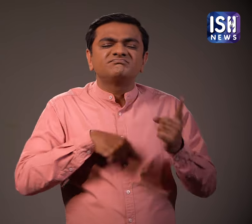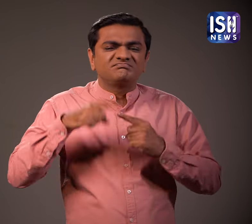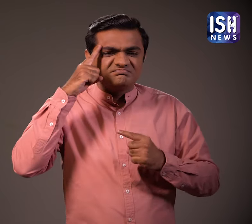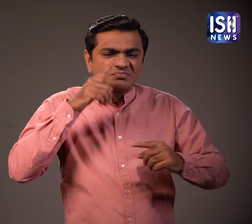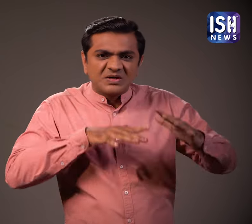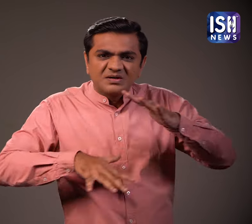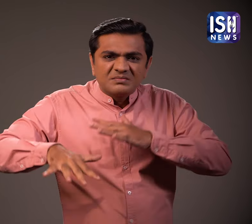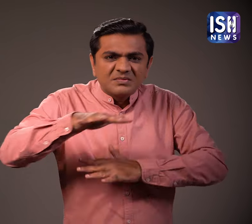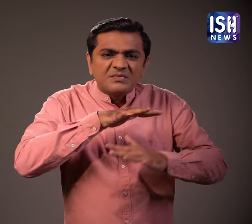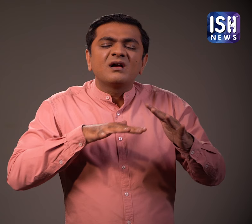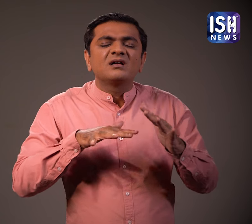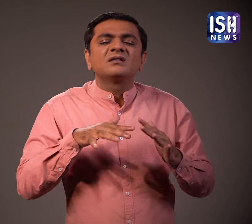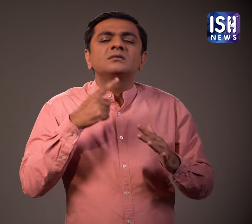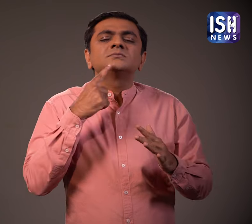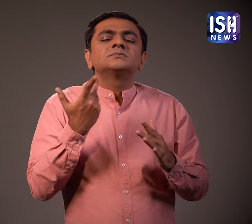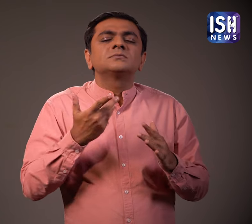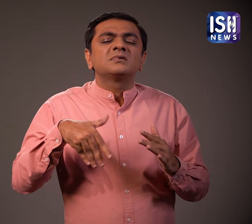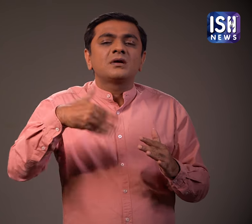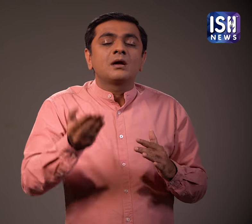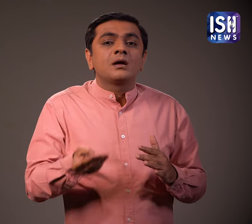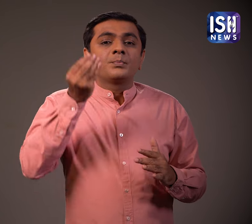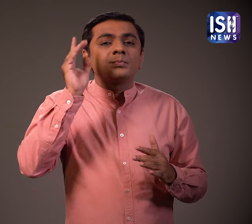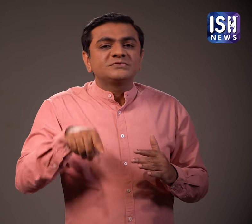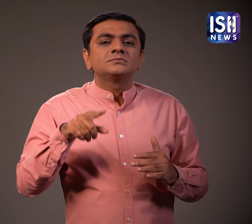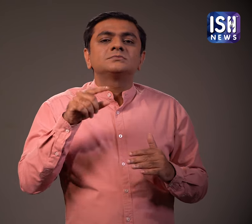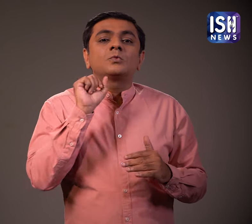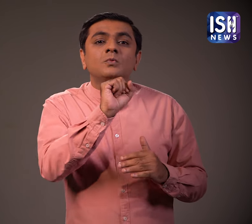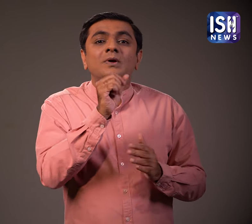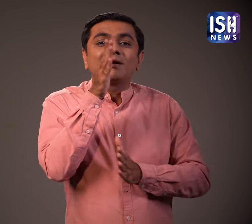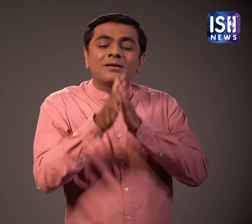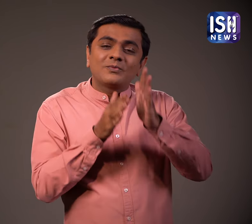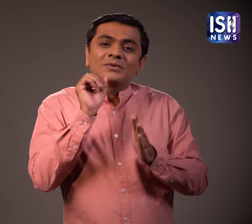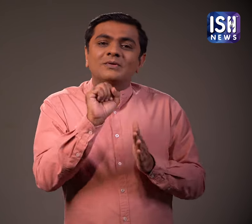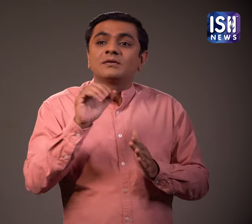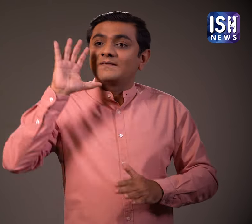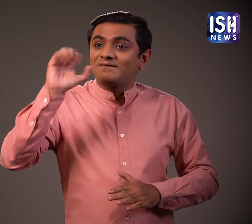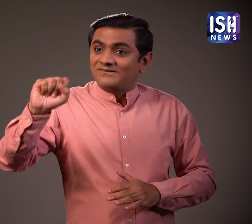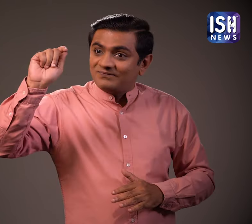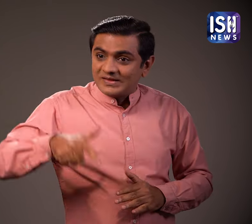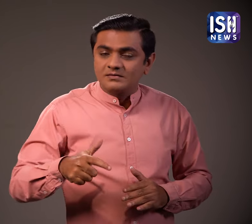Because of this, the railways are now planning to implement online collection of fines via QR codes and other methods.